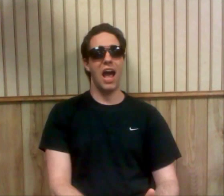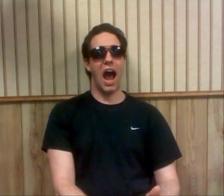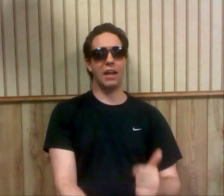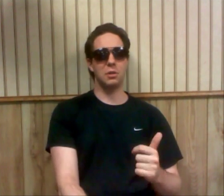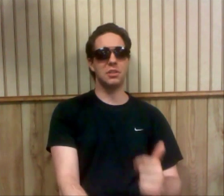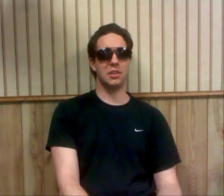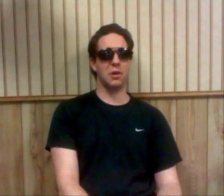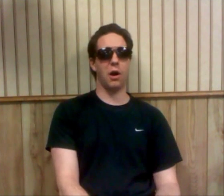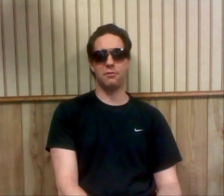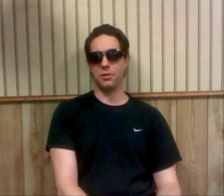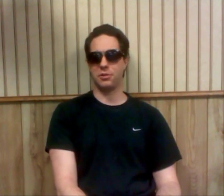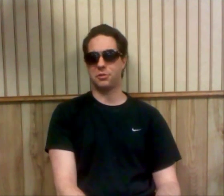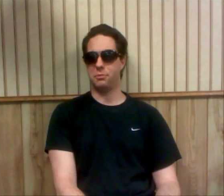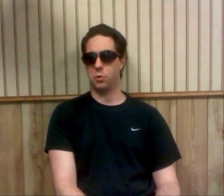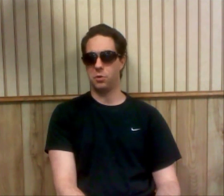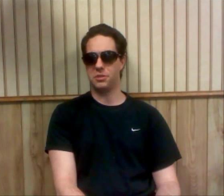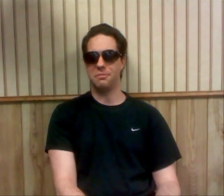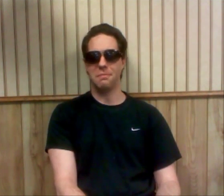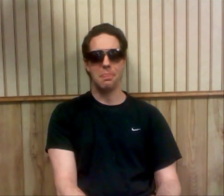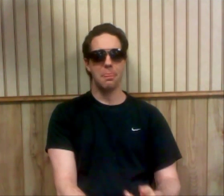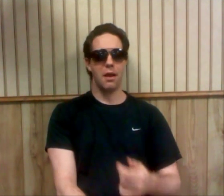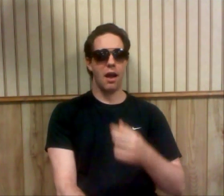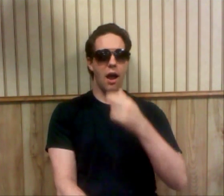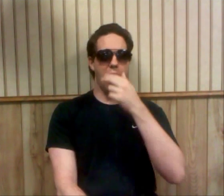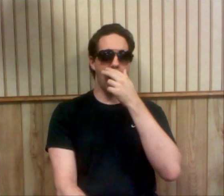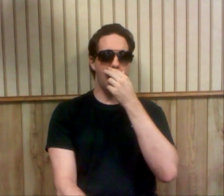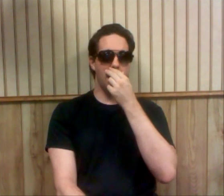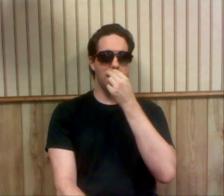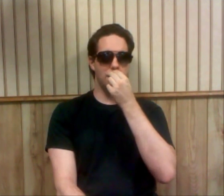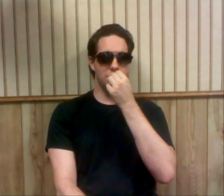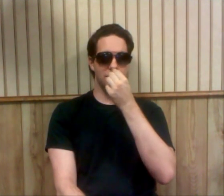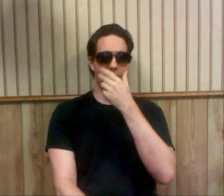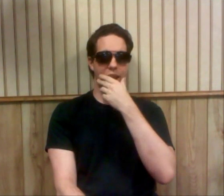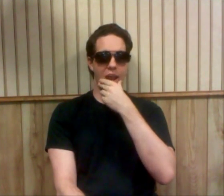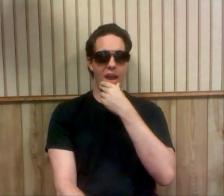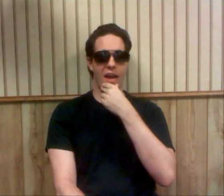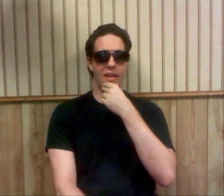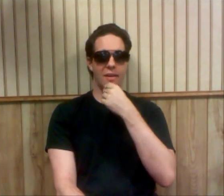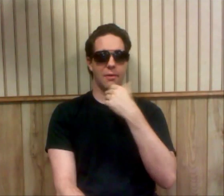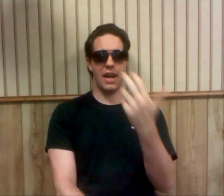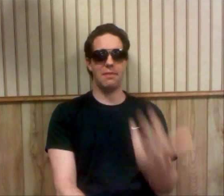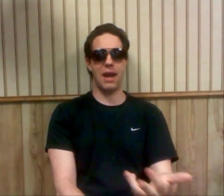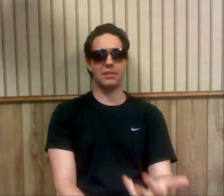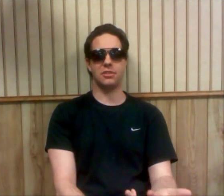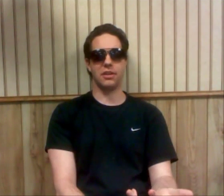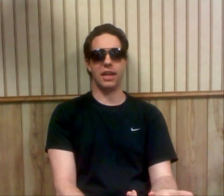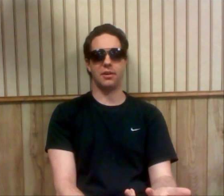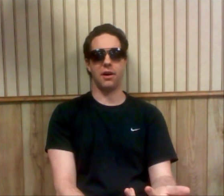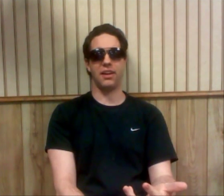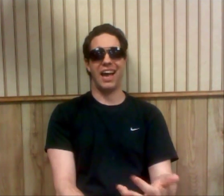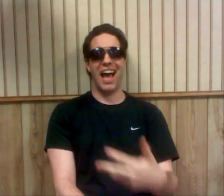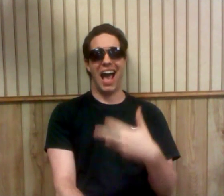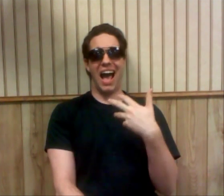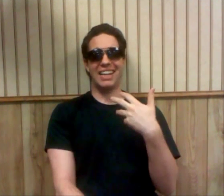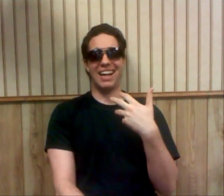I looked at the card for Extreme Rules, and there were eight matches on that card. I got